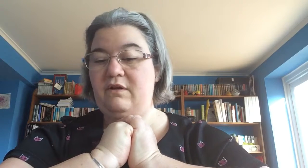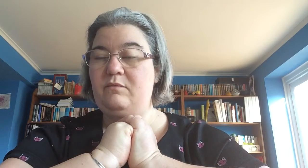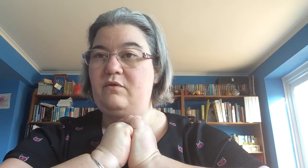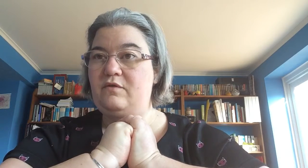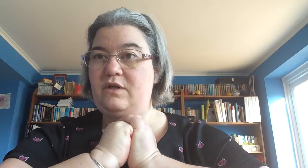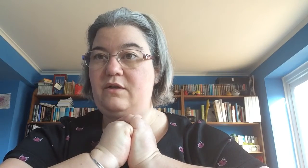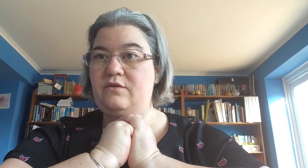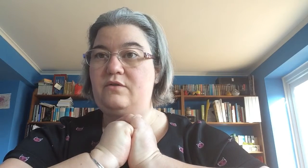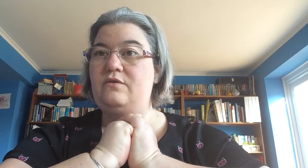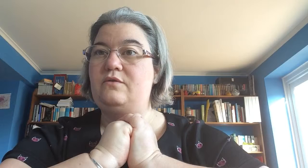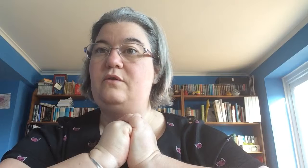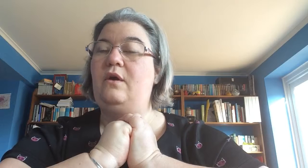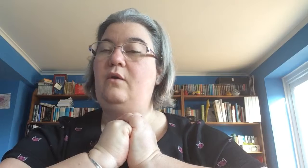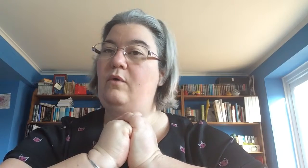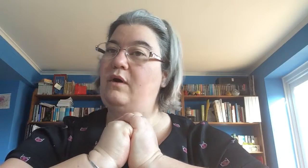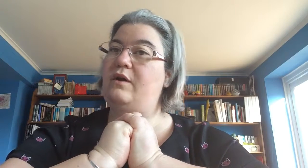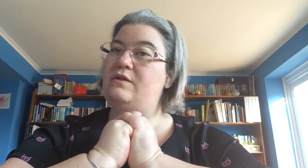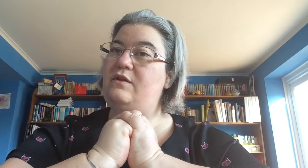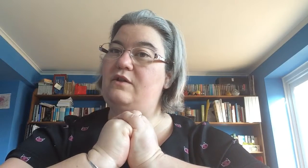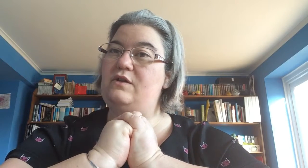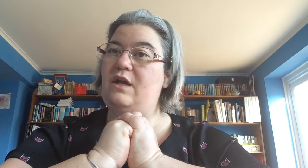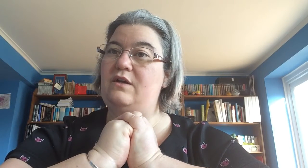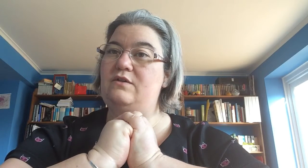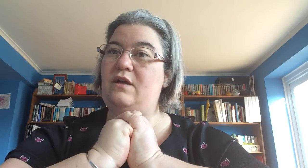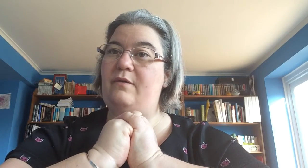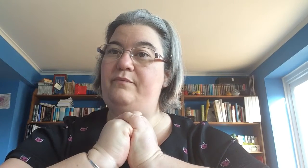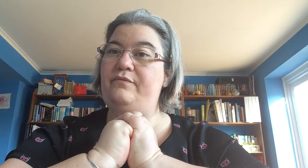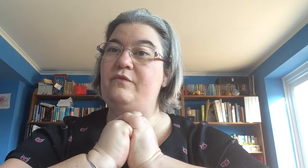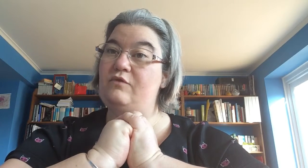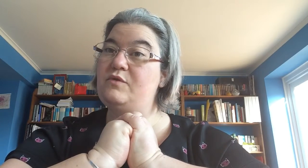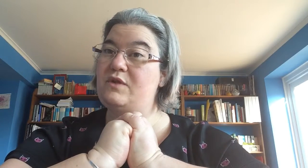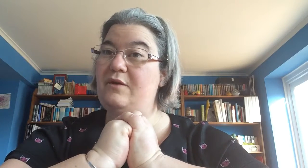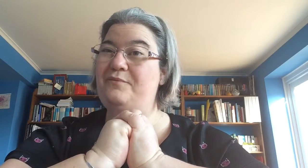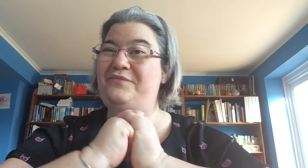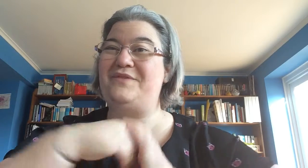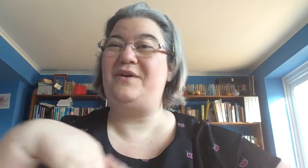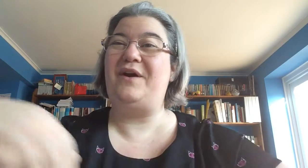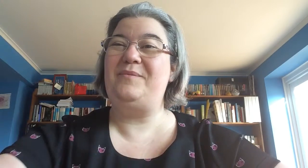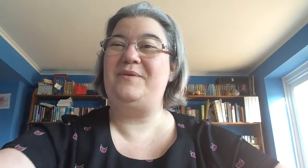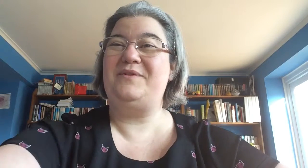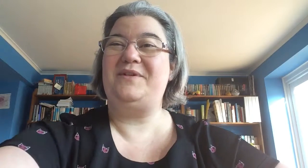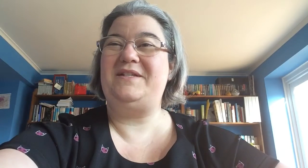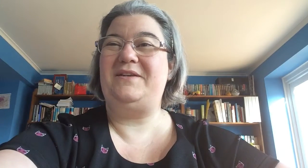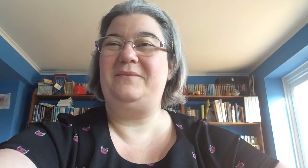read more of Julie Houston's work, because I think she has real skill. So I hope you enjoy it too.